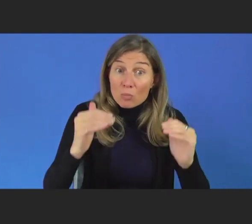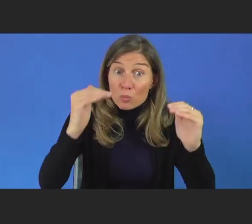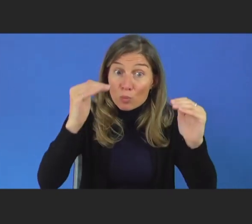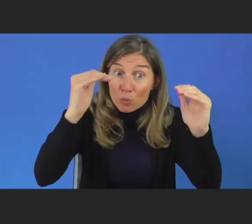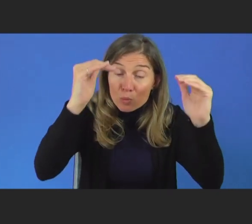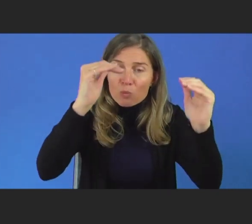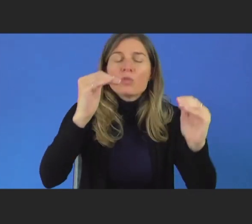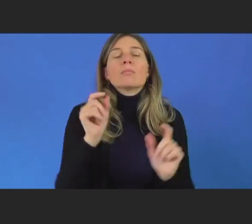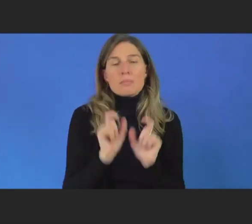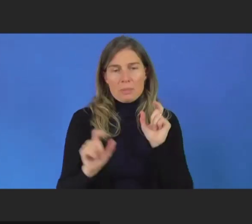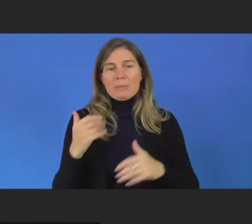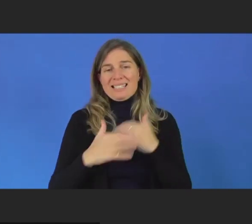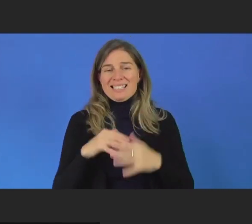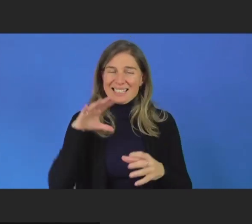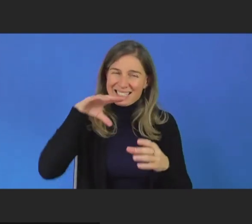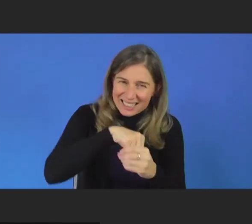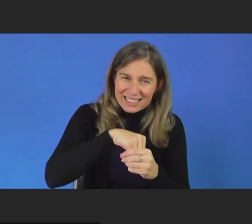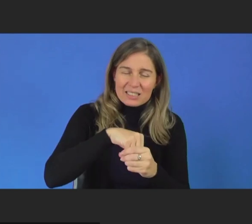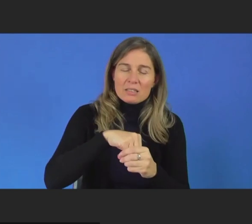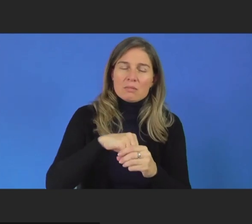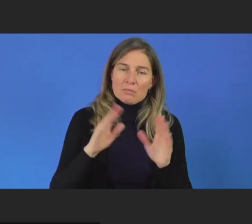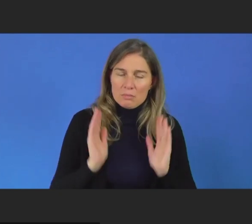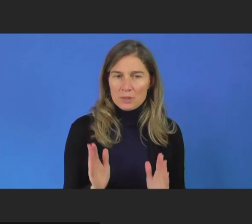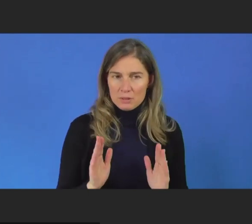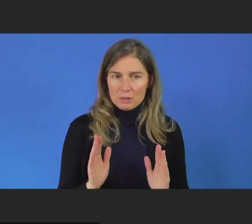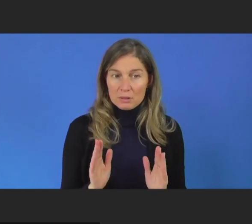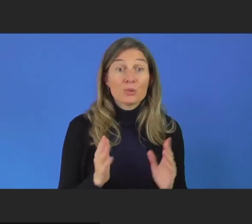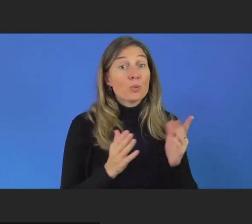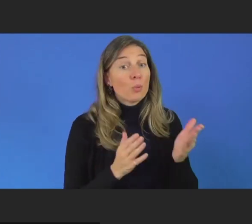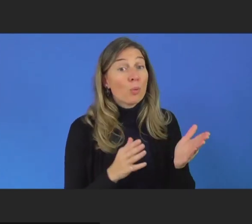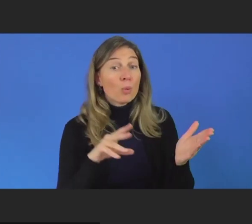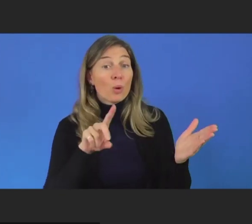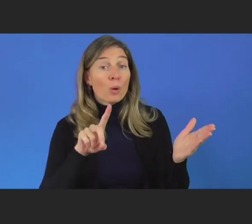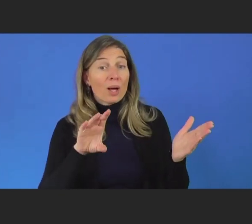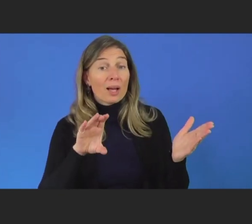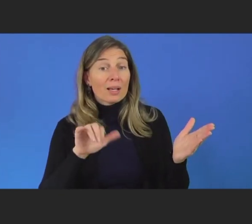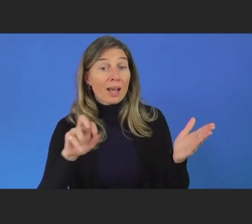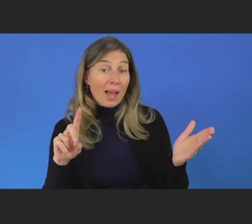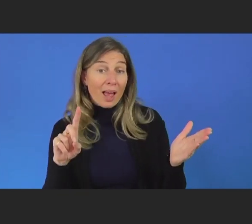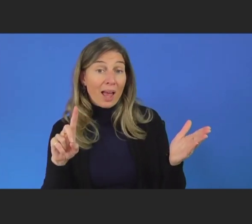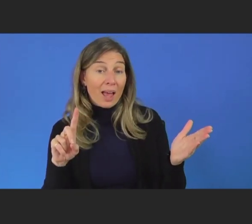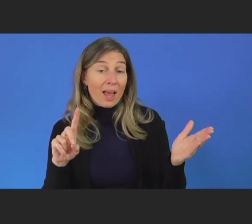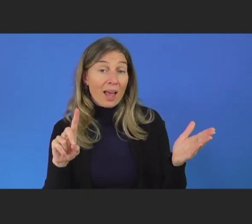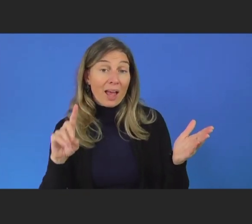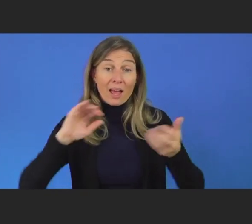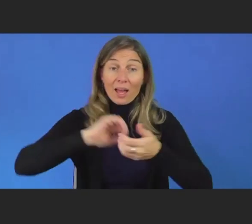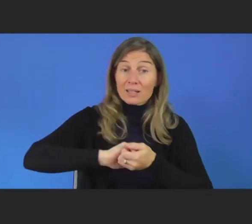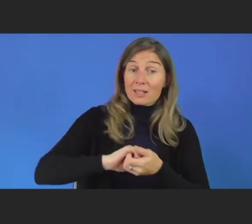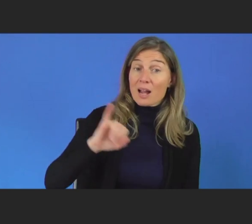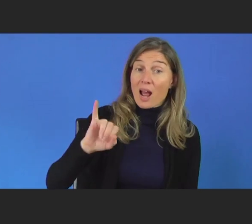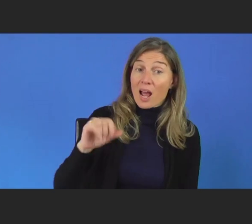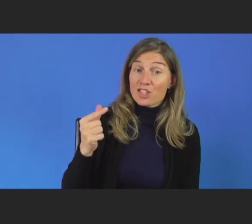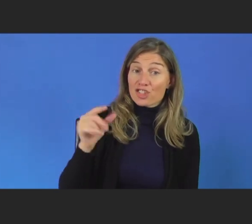so we have DCAD working with IGF and